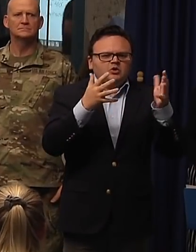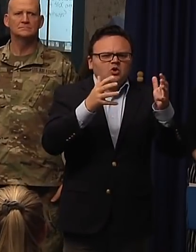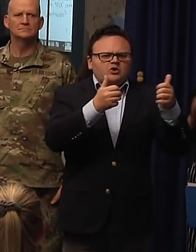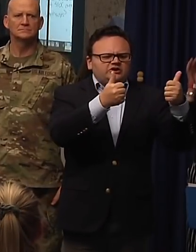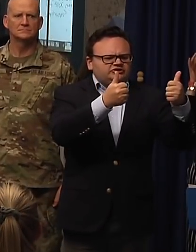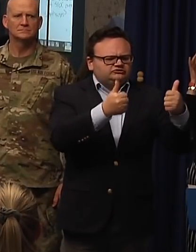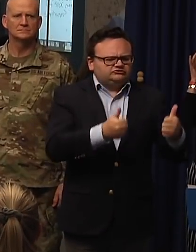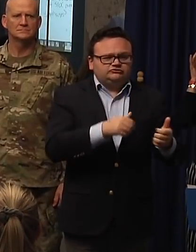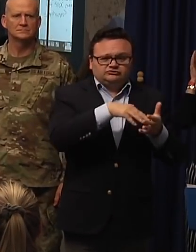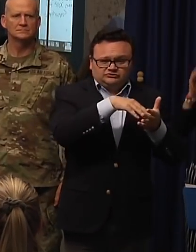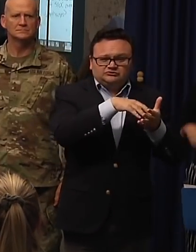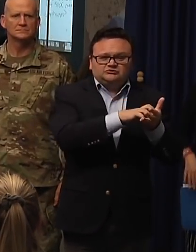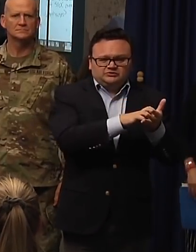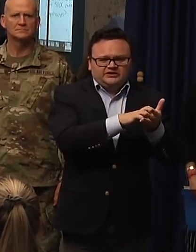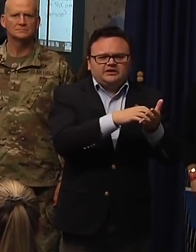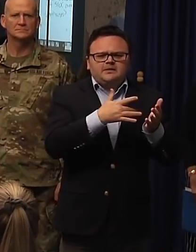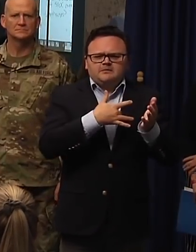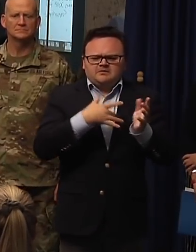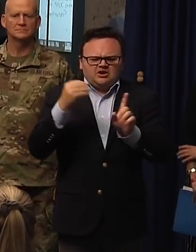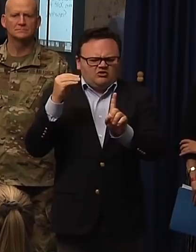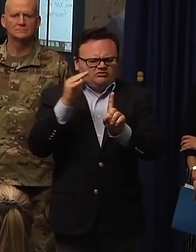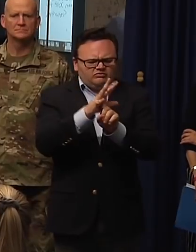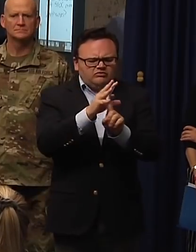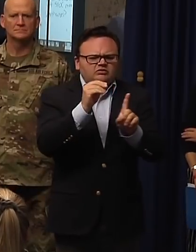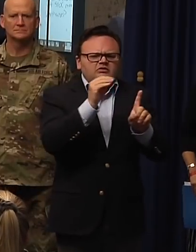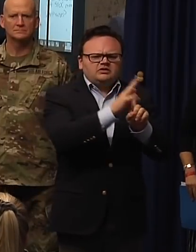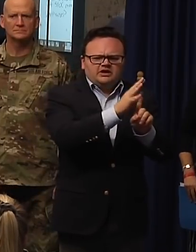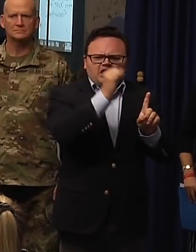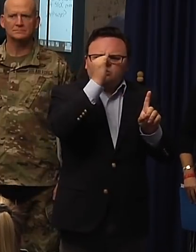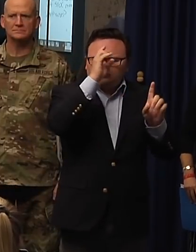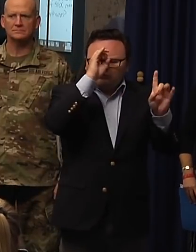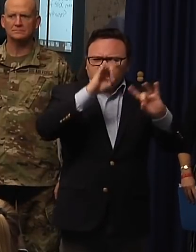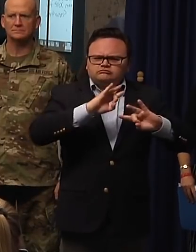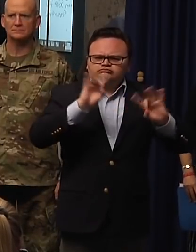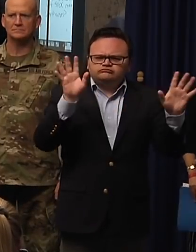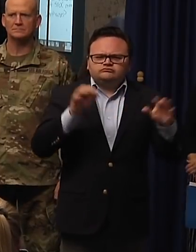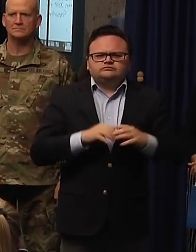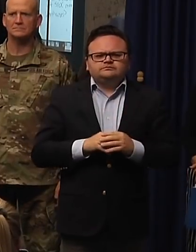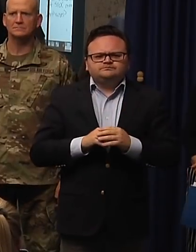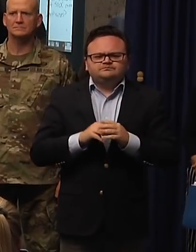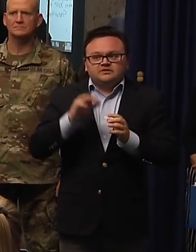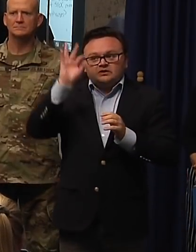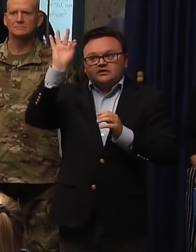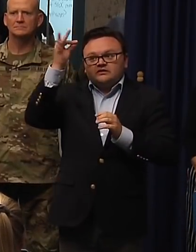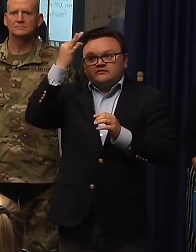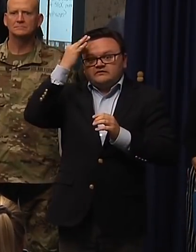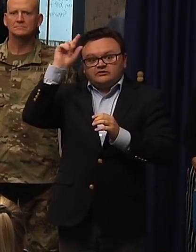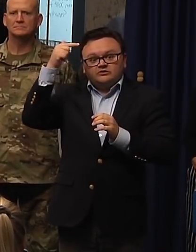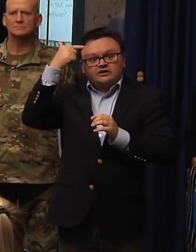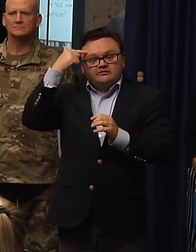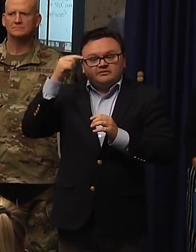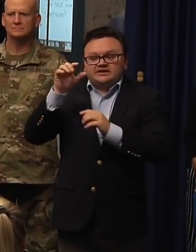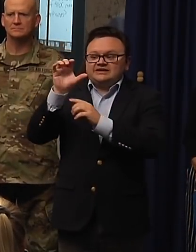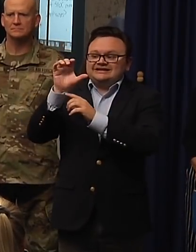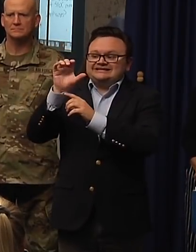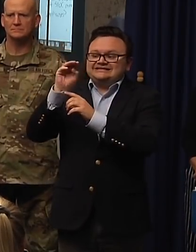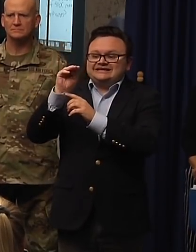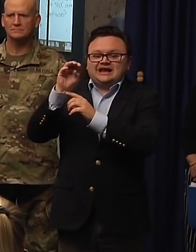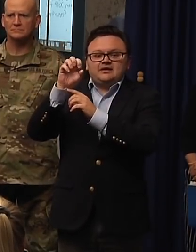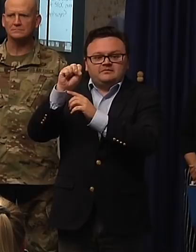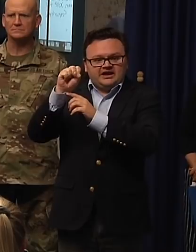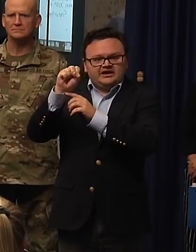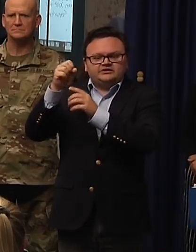with that knowledge, both the federal government with the CMS guidelines, as well as the state of Florida